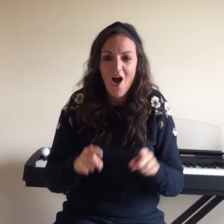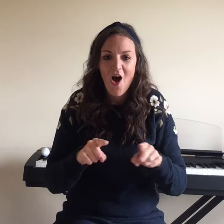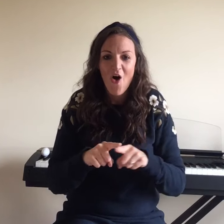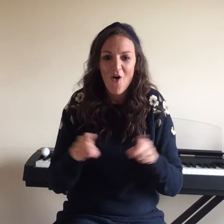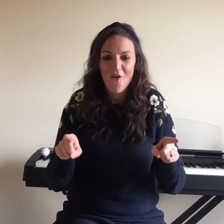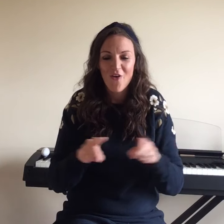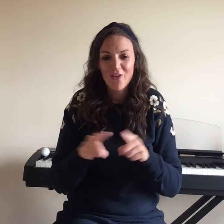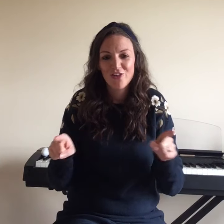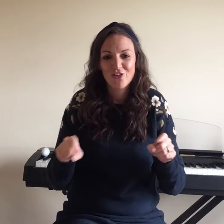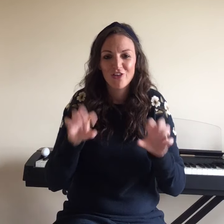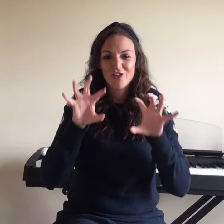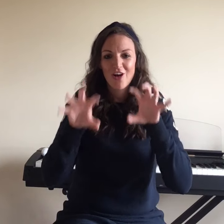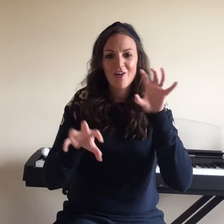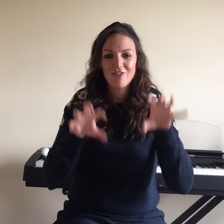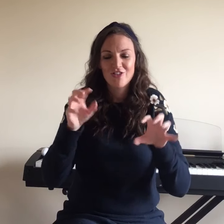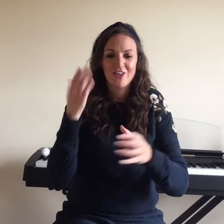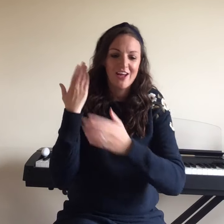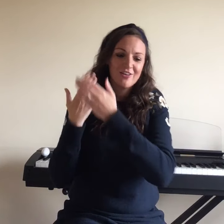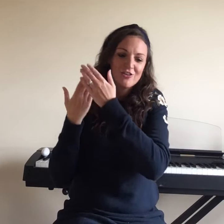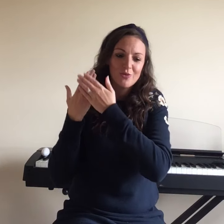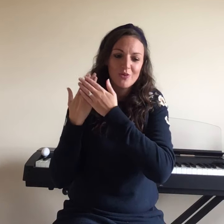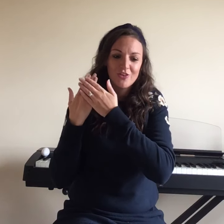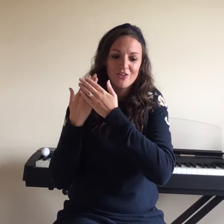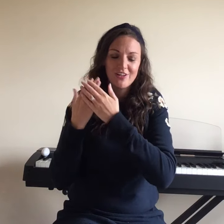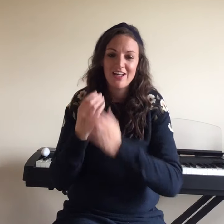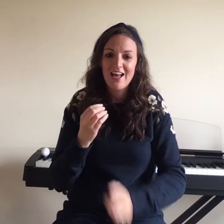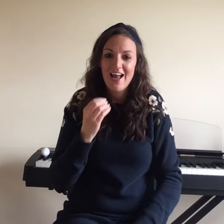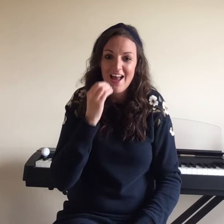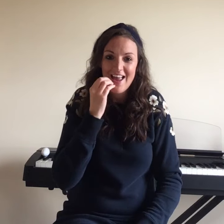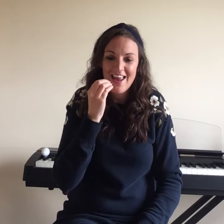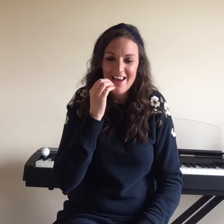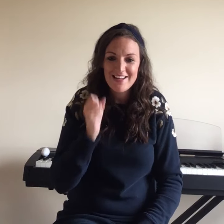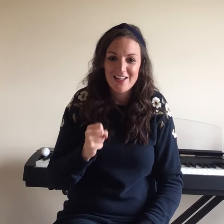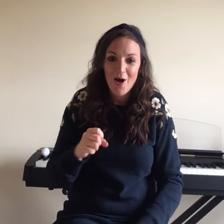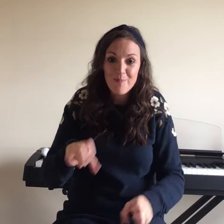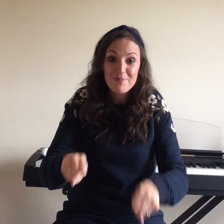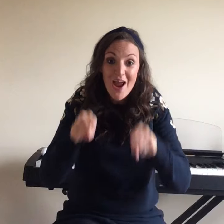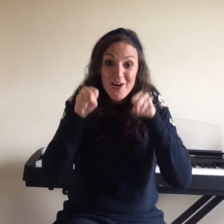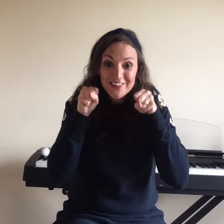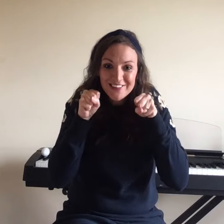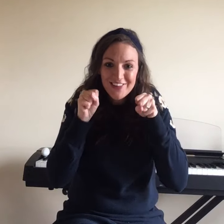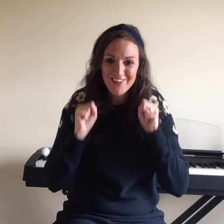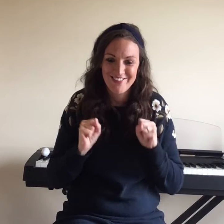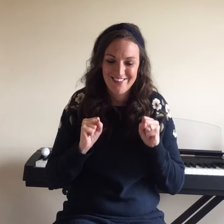All sorts of dinosaurs. Eating up their lunch.